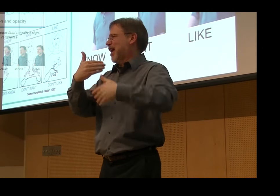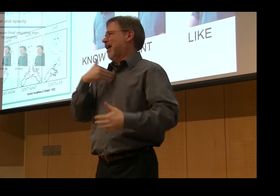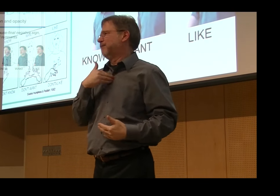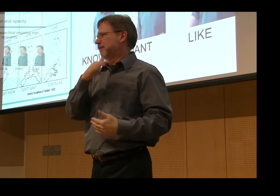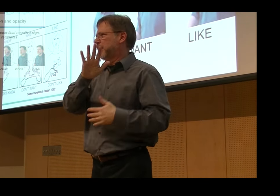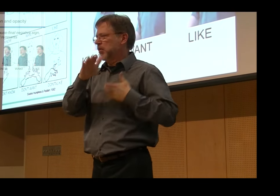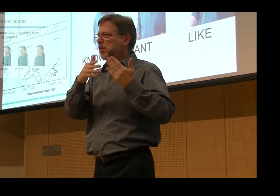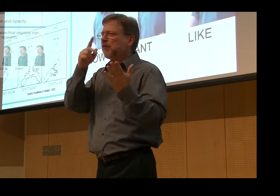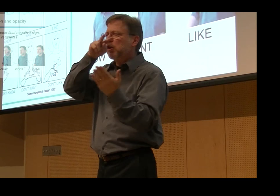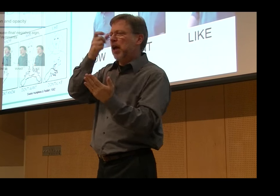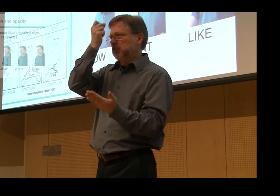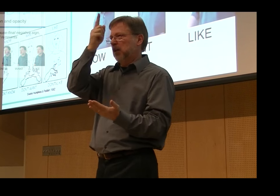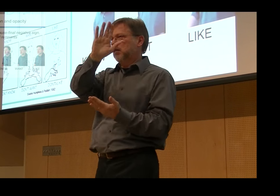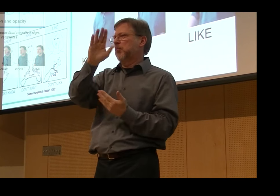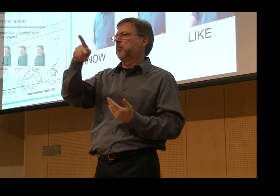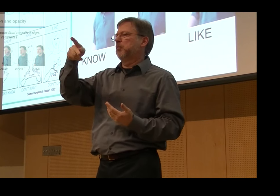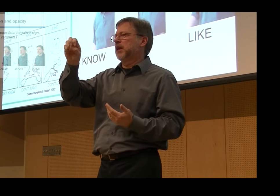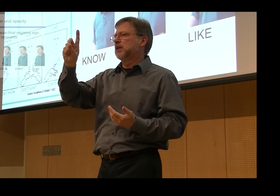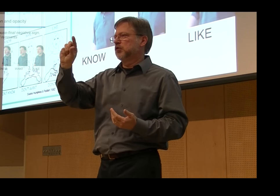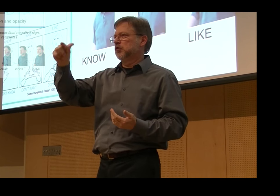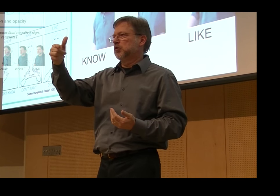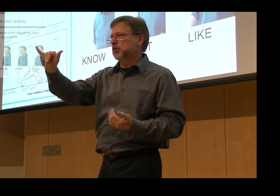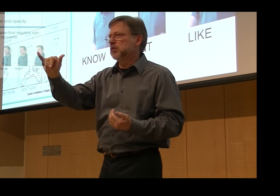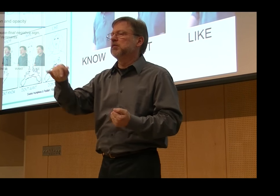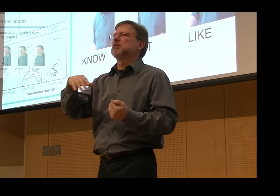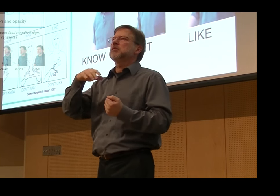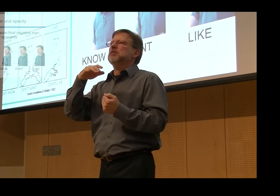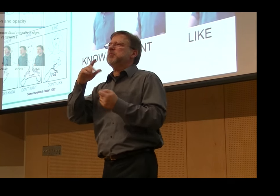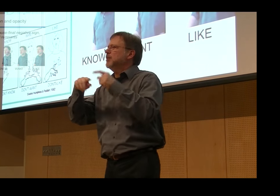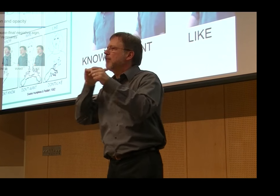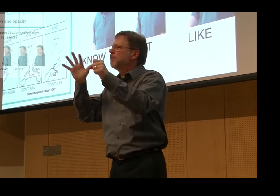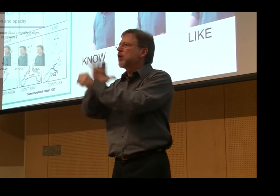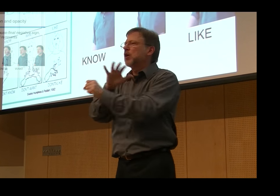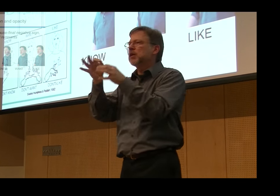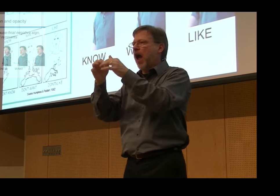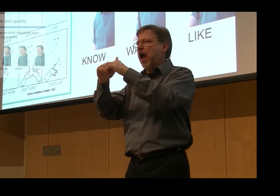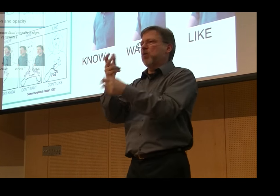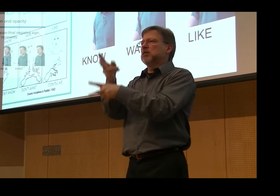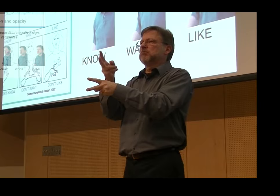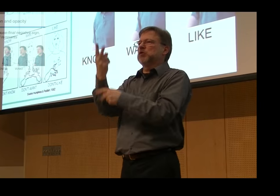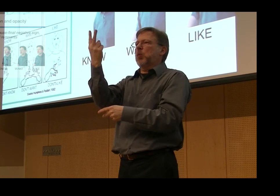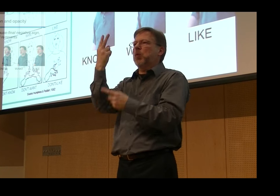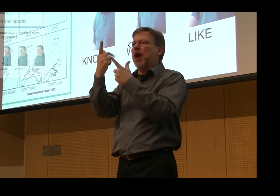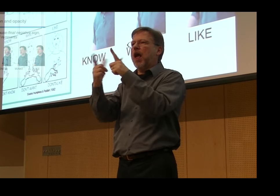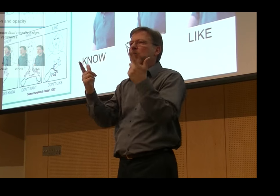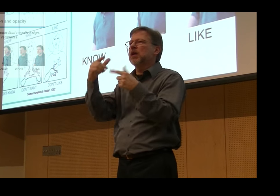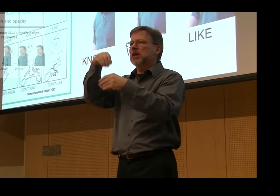As a result, these younger generation people, they were bilingual, and they focused on English word order, and they